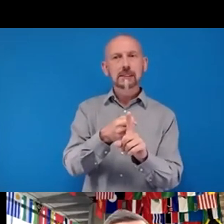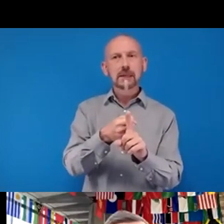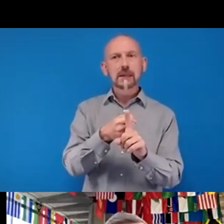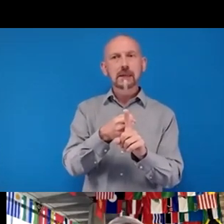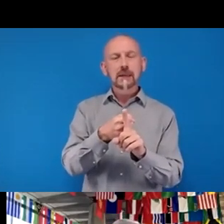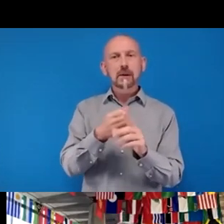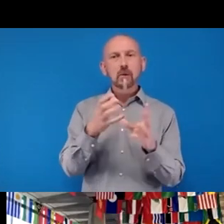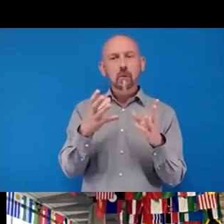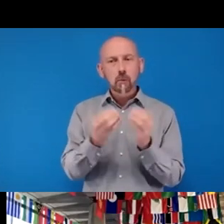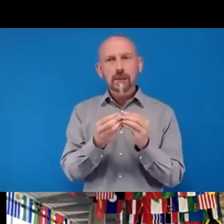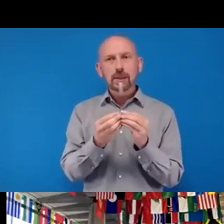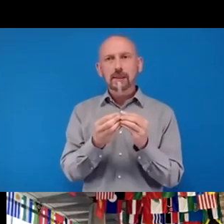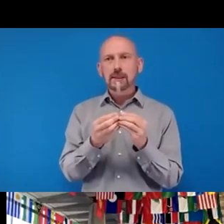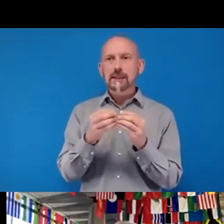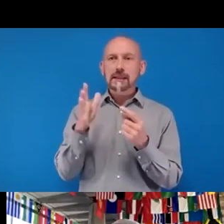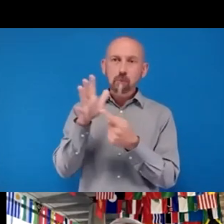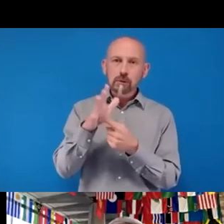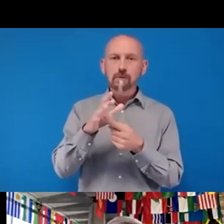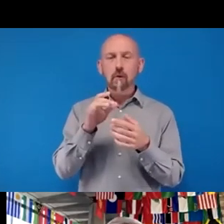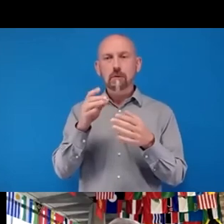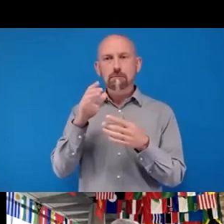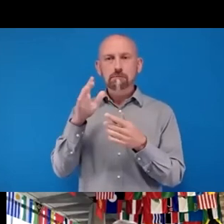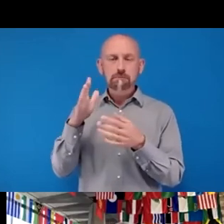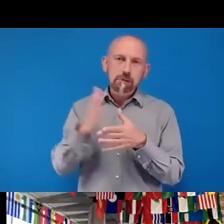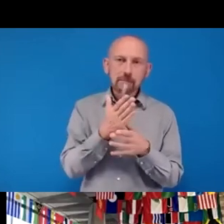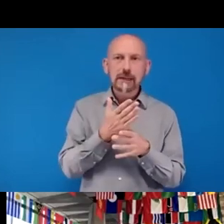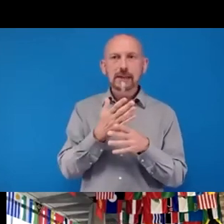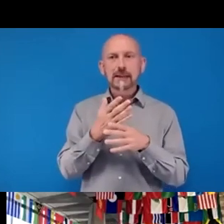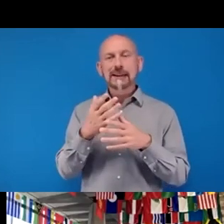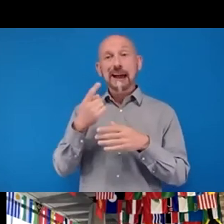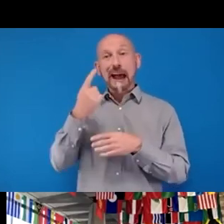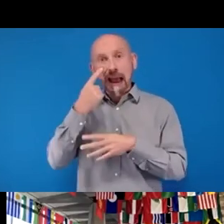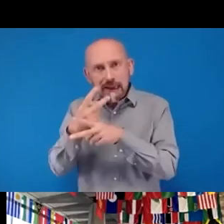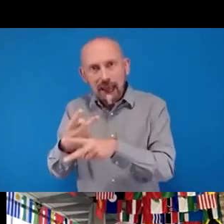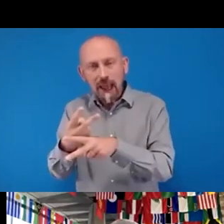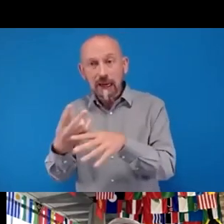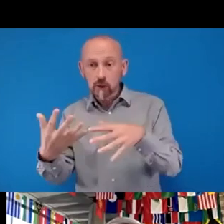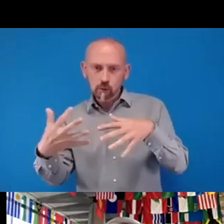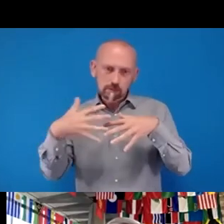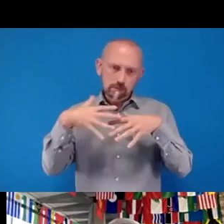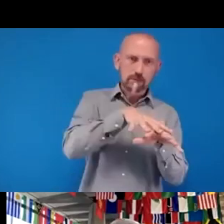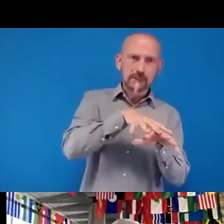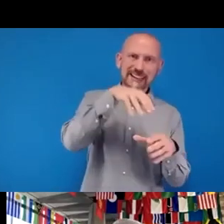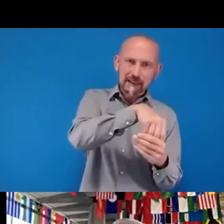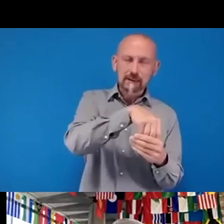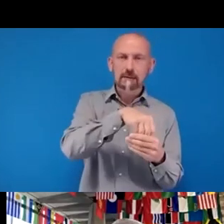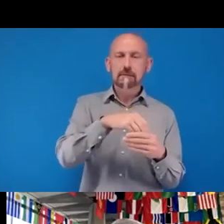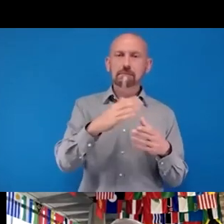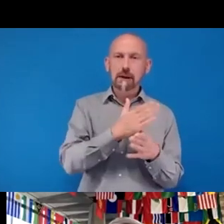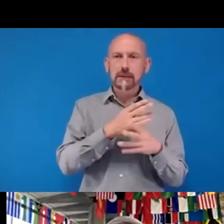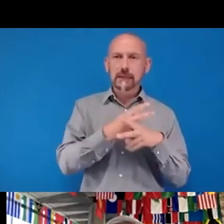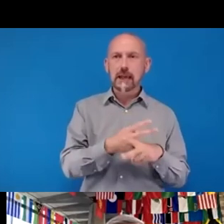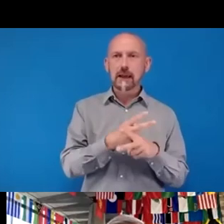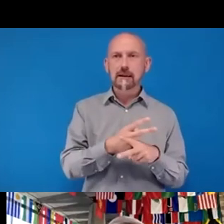care within primary health care. So basic eye care interventions and